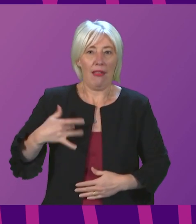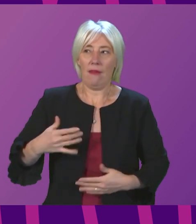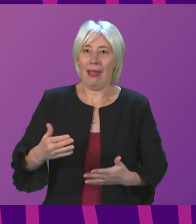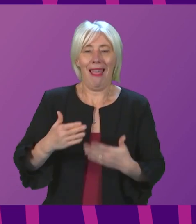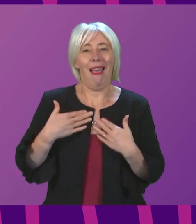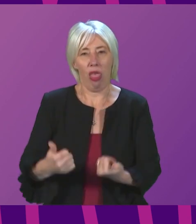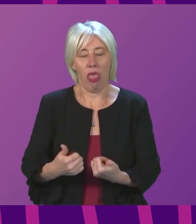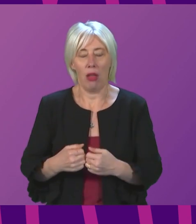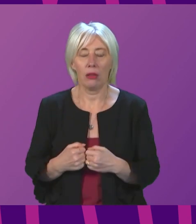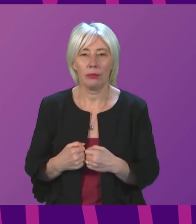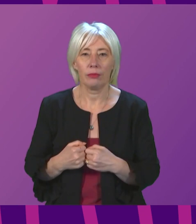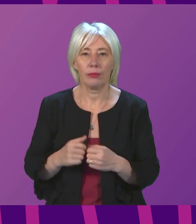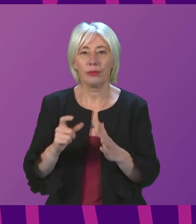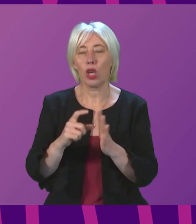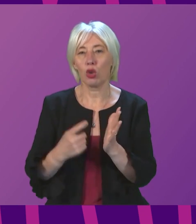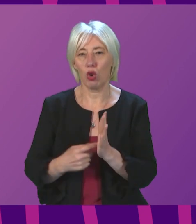Douglas Ross.